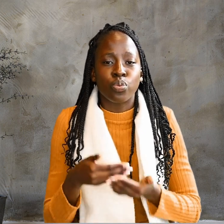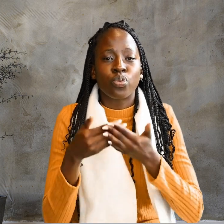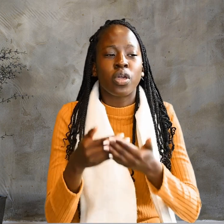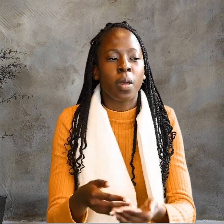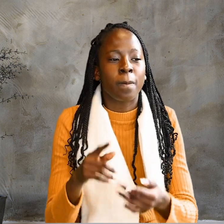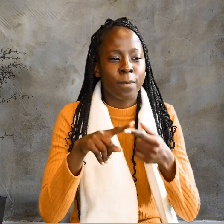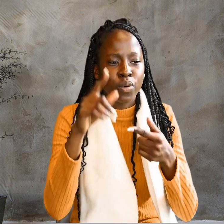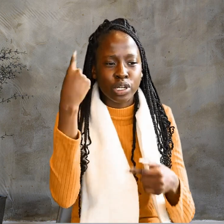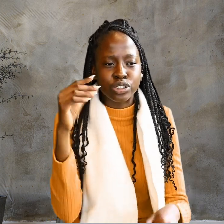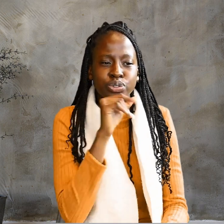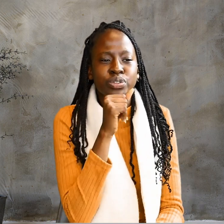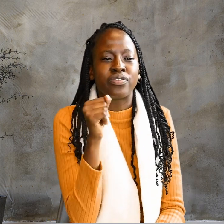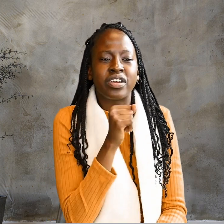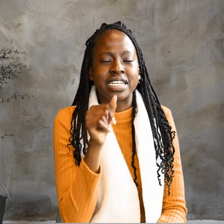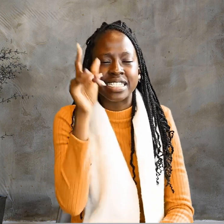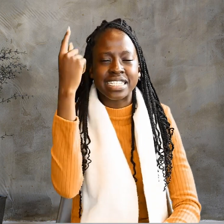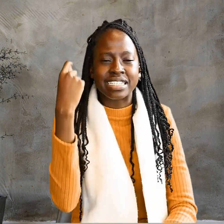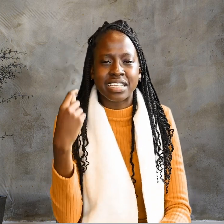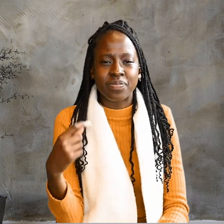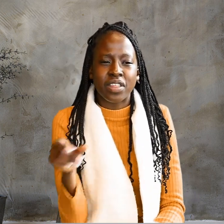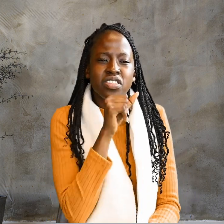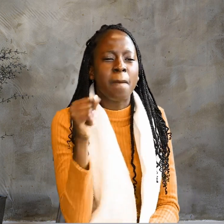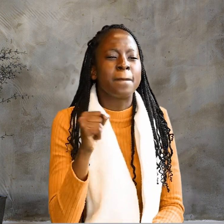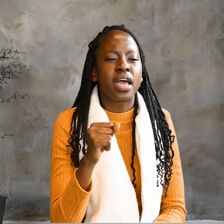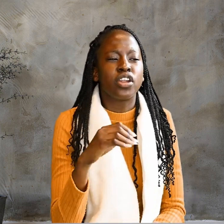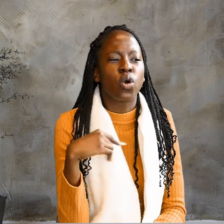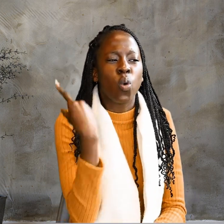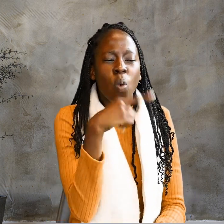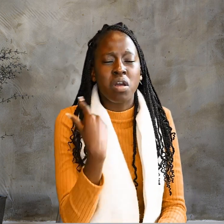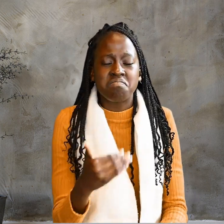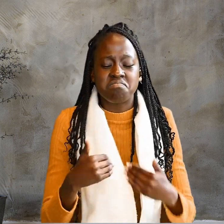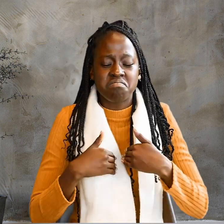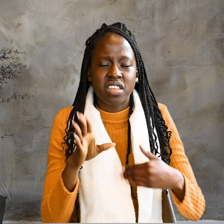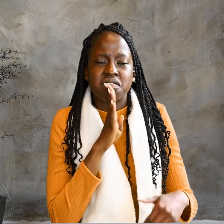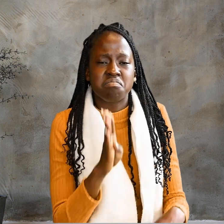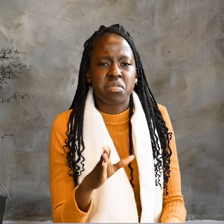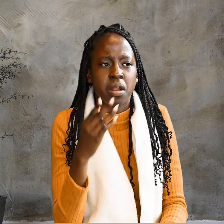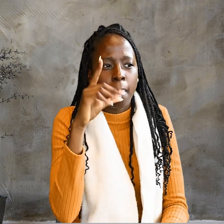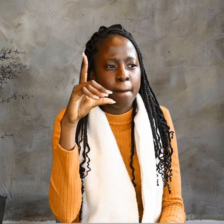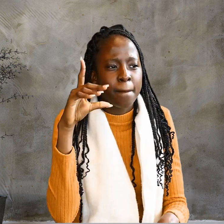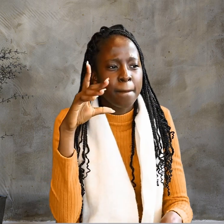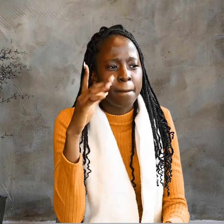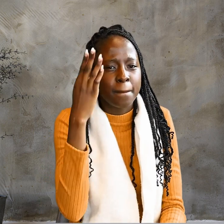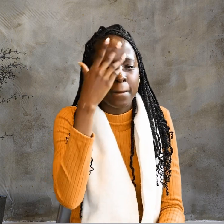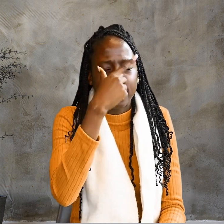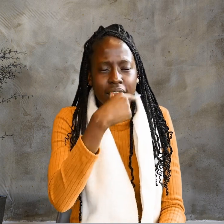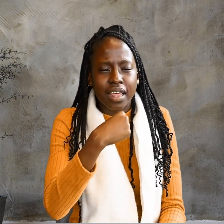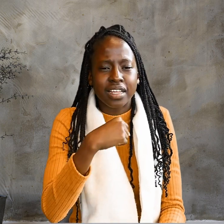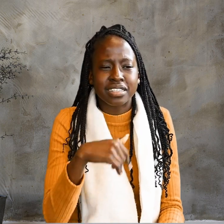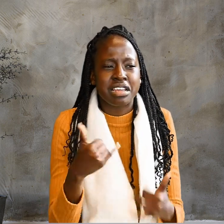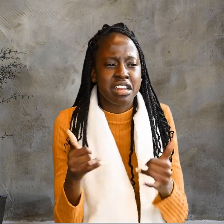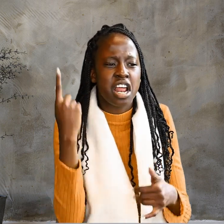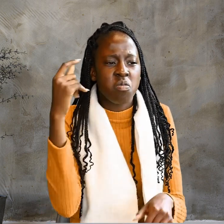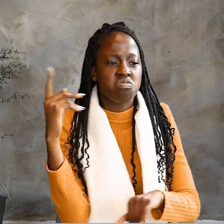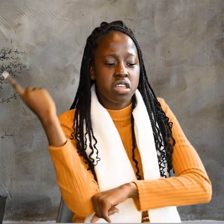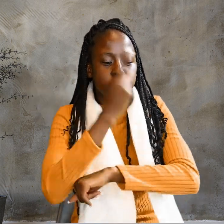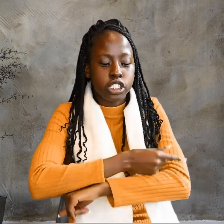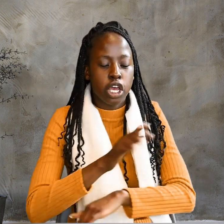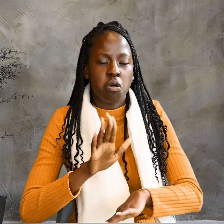They brought to the Pharisees the man who had been blind. Now the day on which Jesus